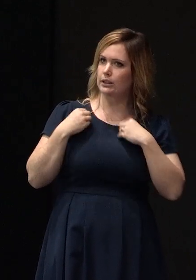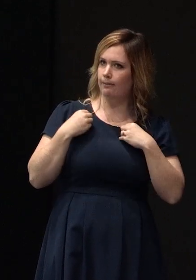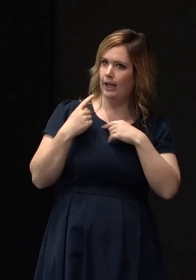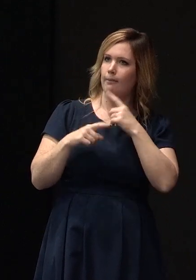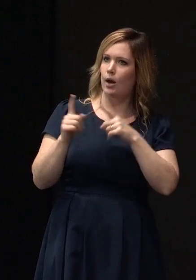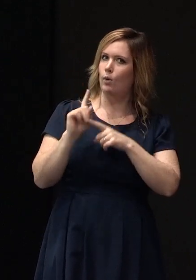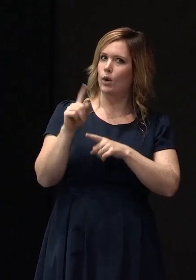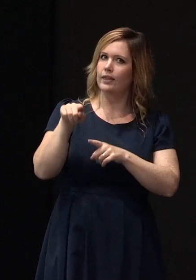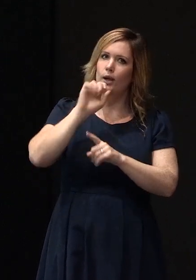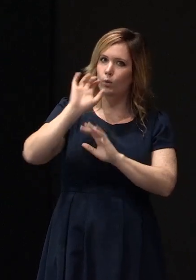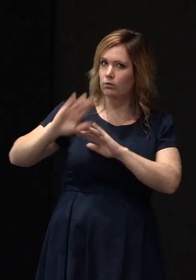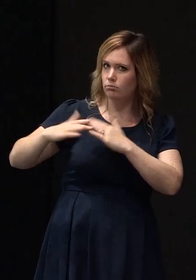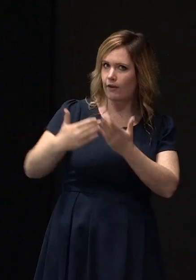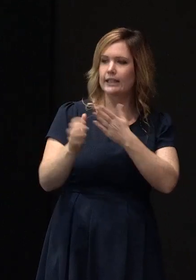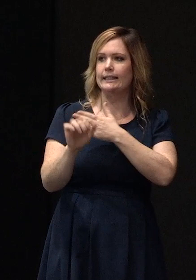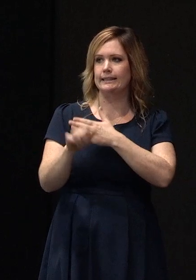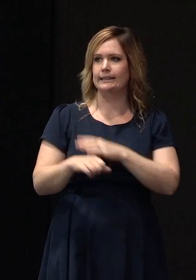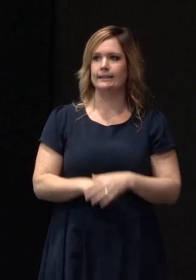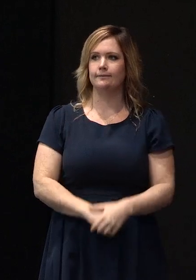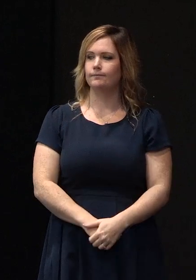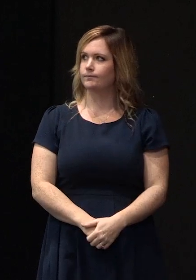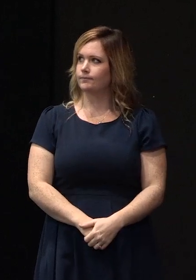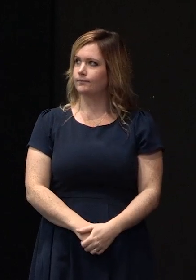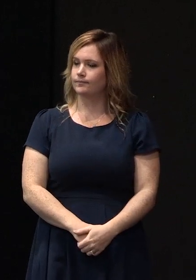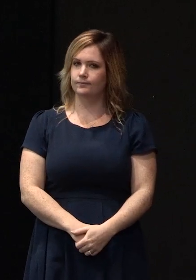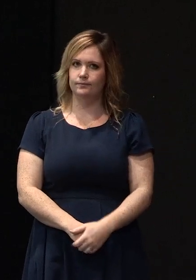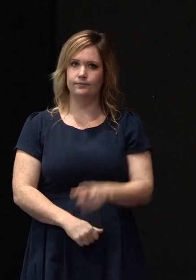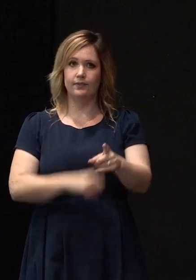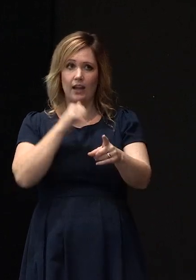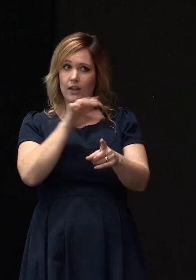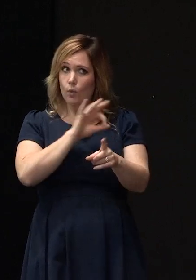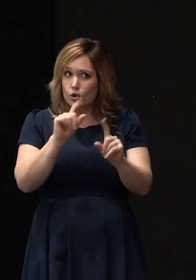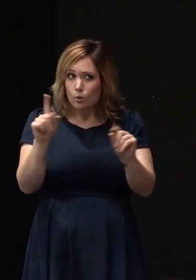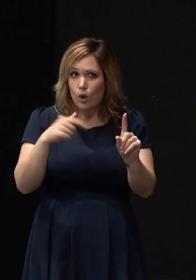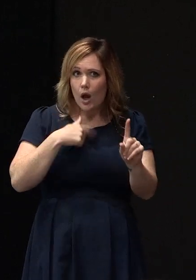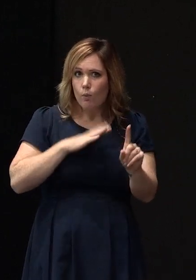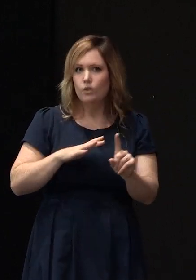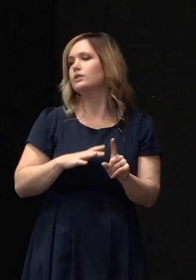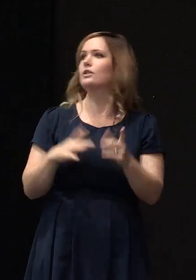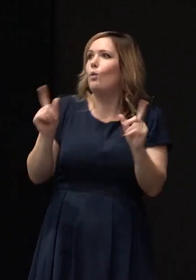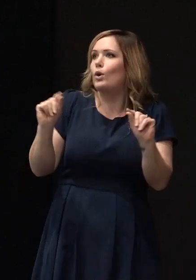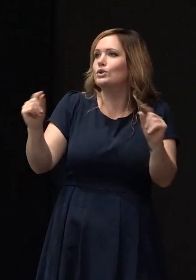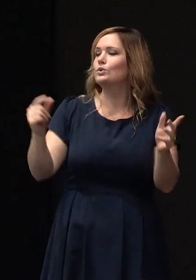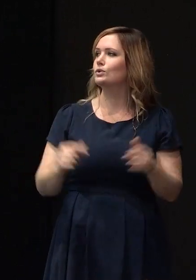in fact they will do and if they won't do what I want what do I do then